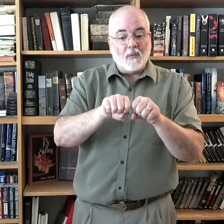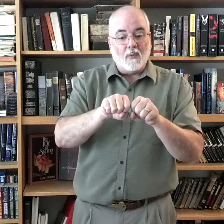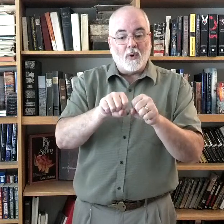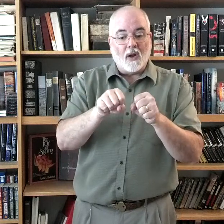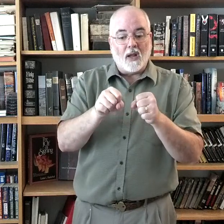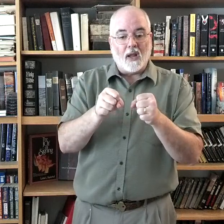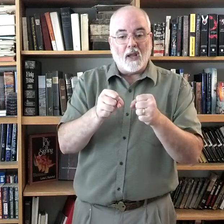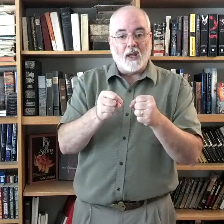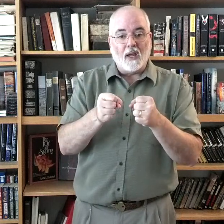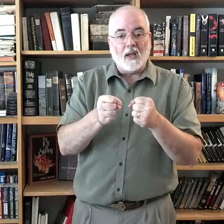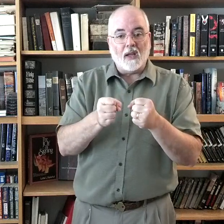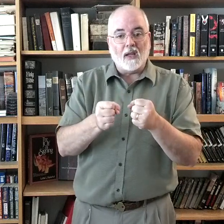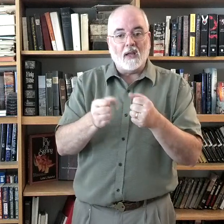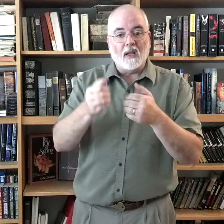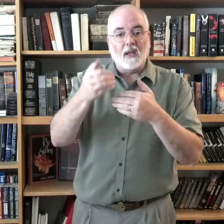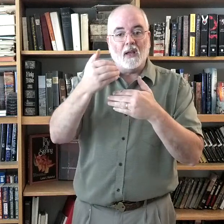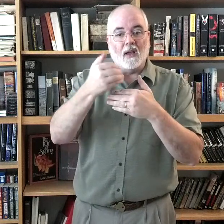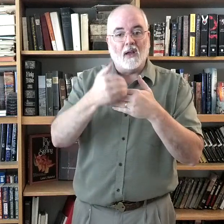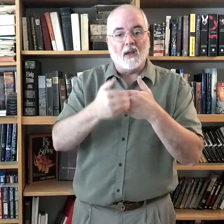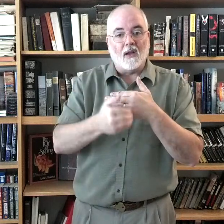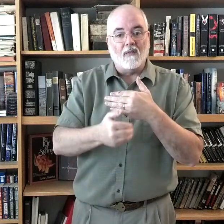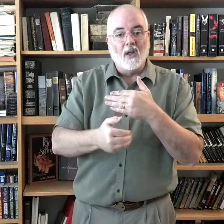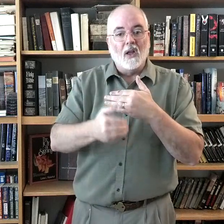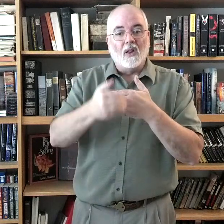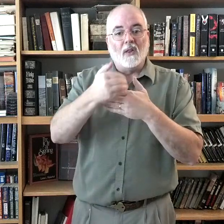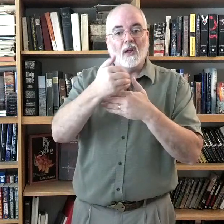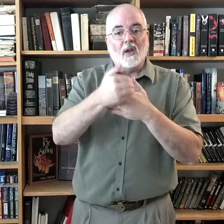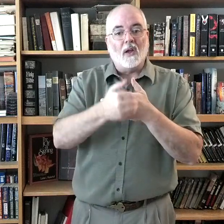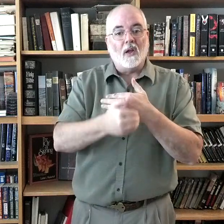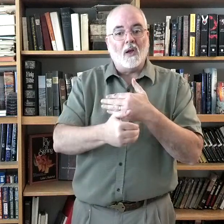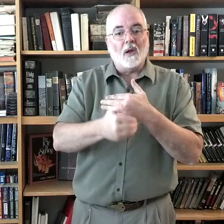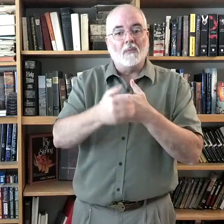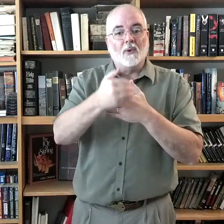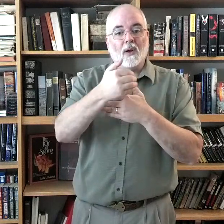breaking of the bread.